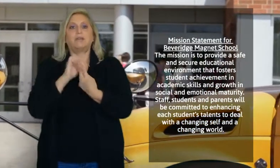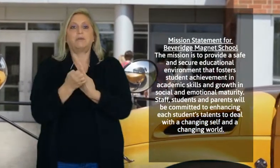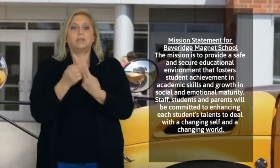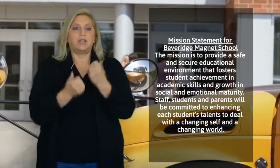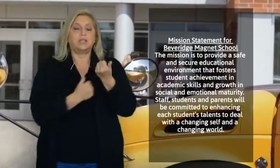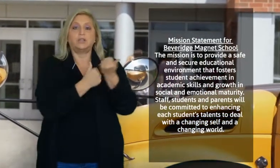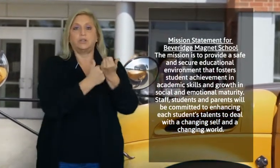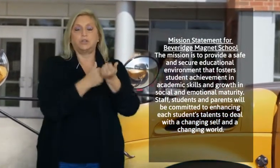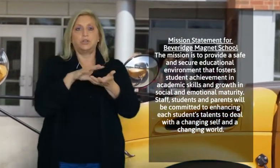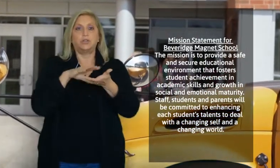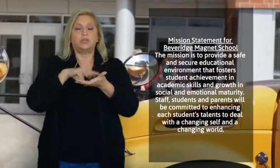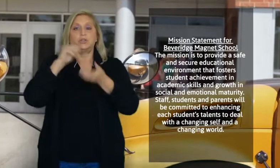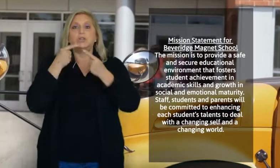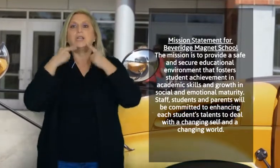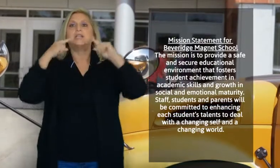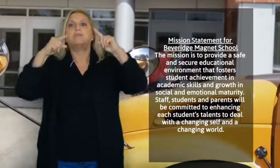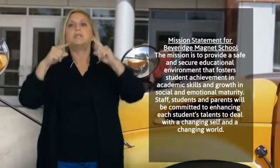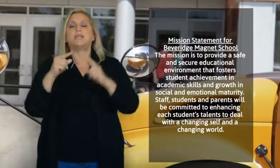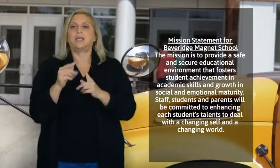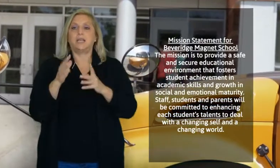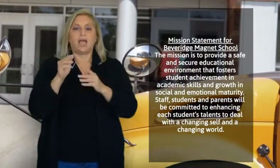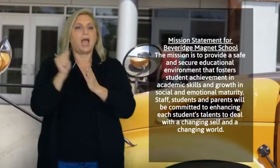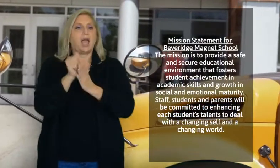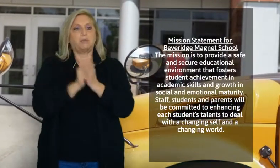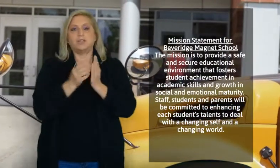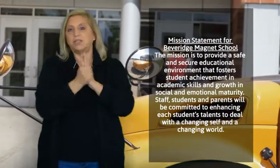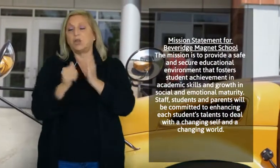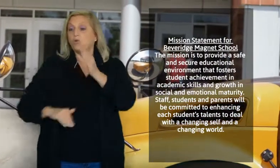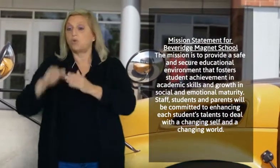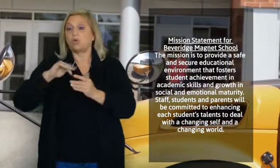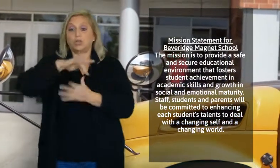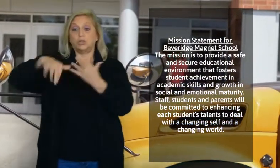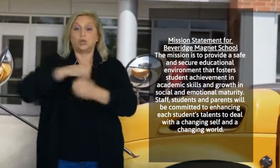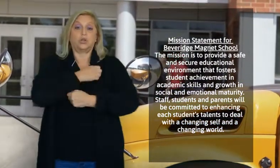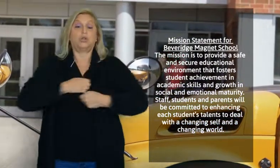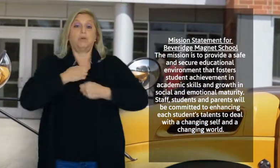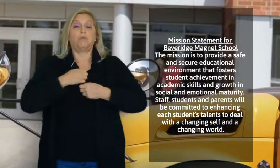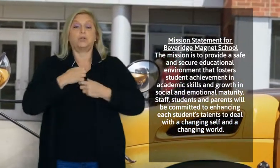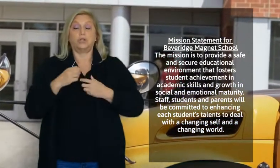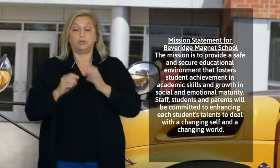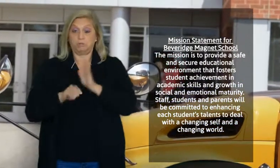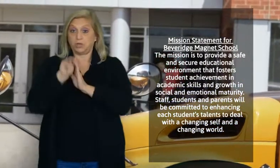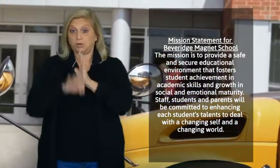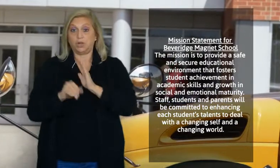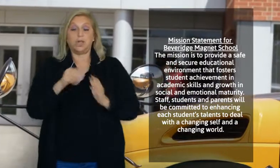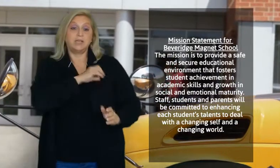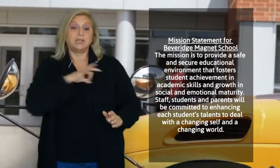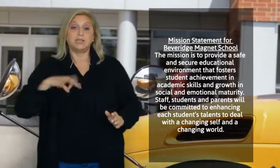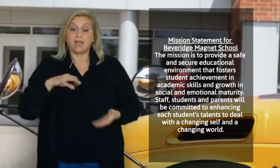that fosters student achievement in academic skills and growth in social and emotional maturity.